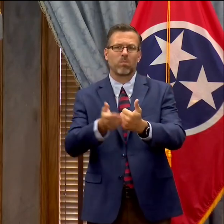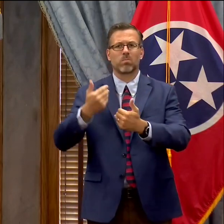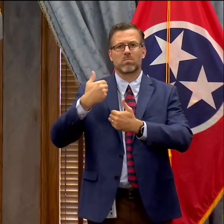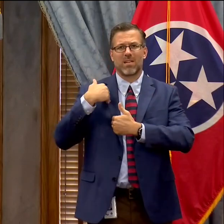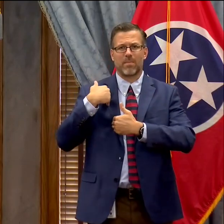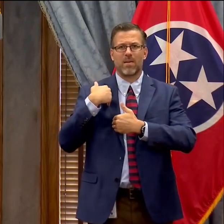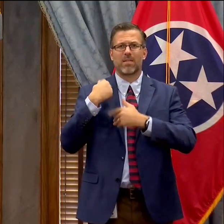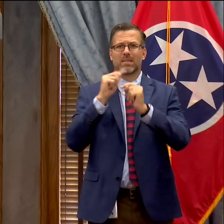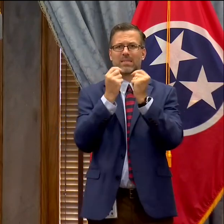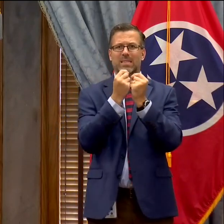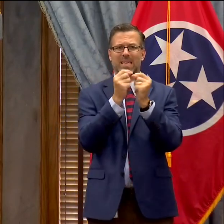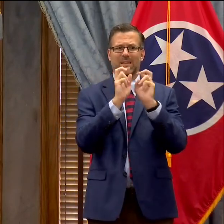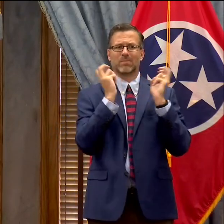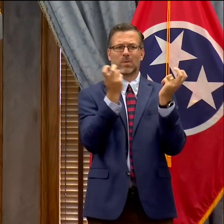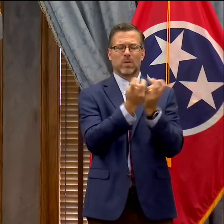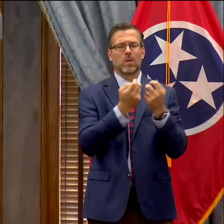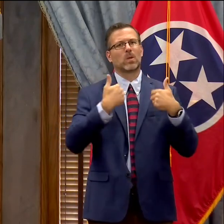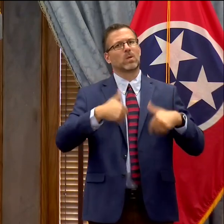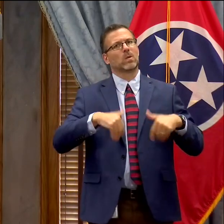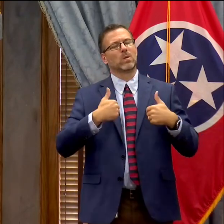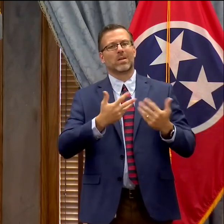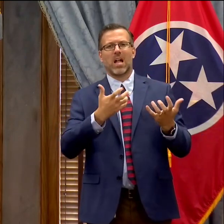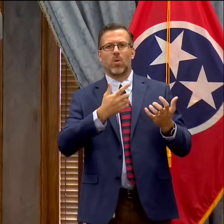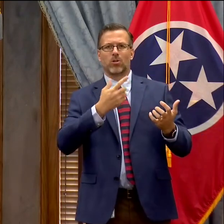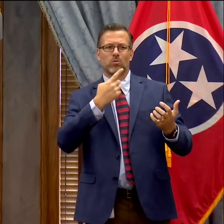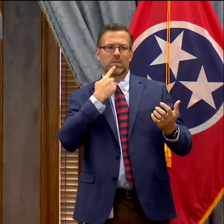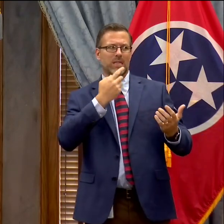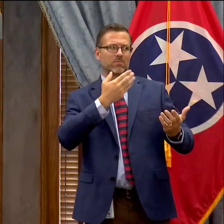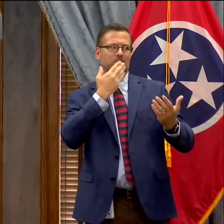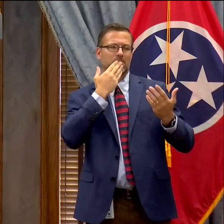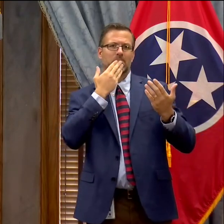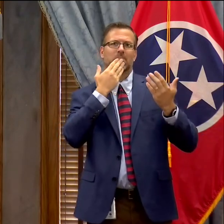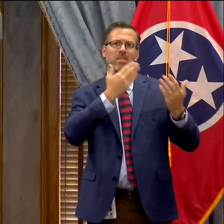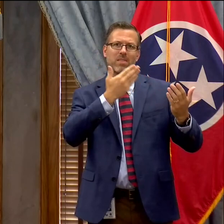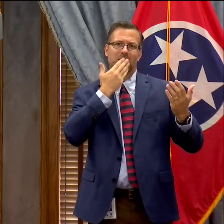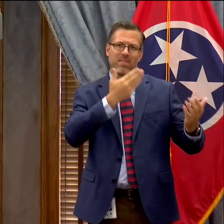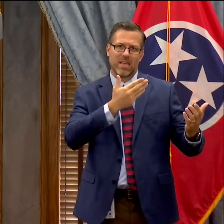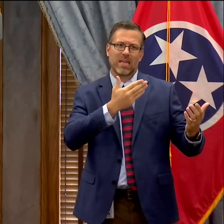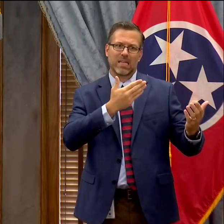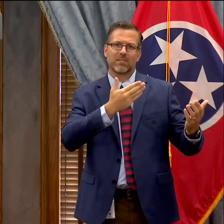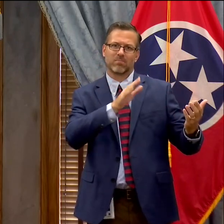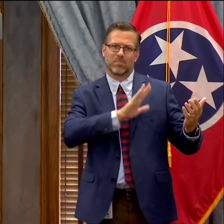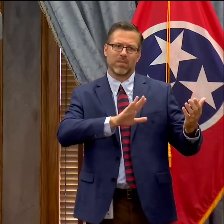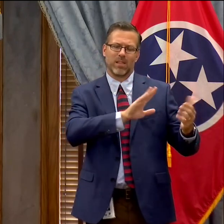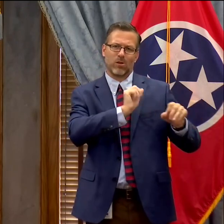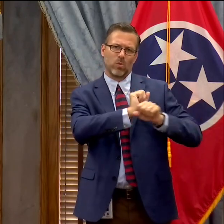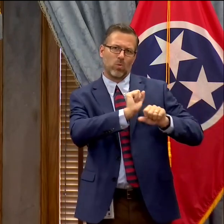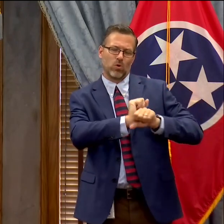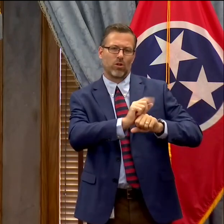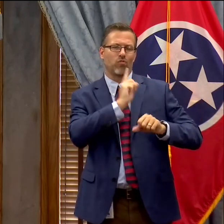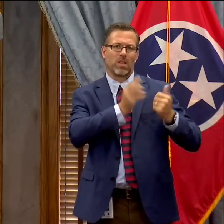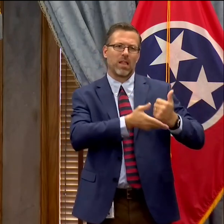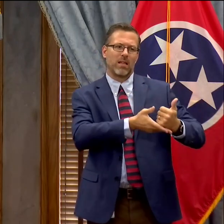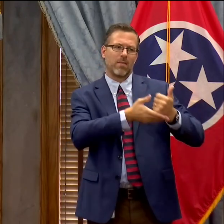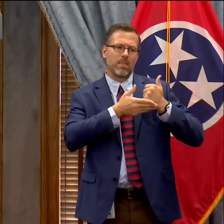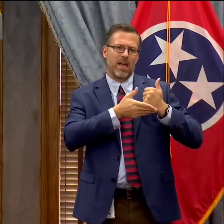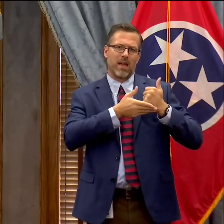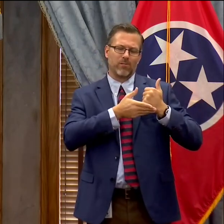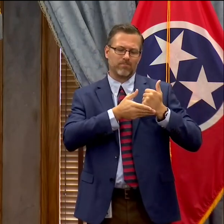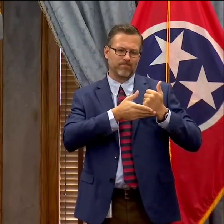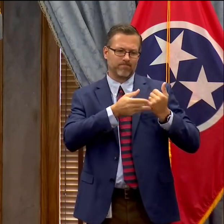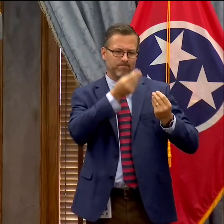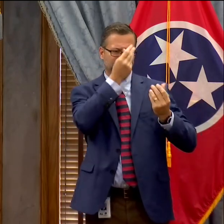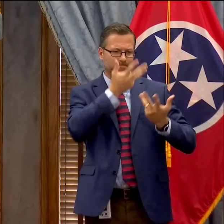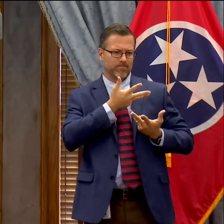thank them. They've served as a tremendous, reliable partner in helping us to craft our stewardship of the federal money that